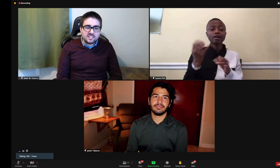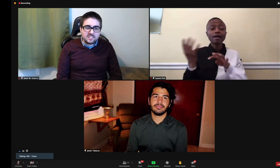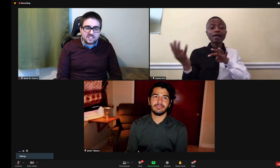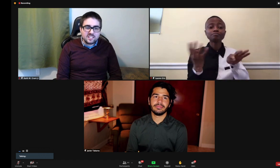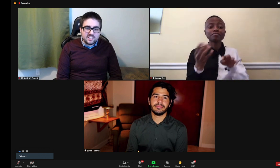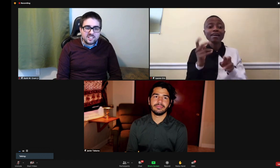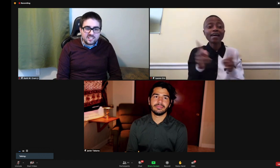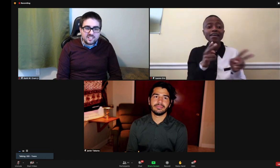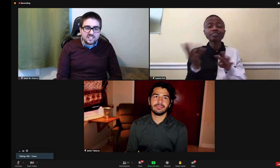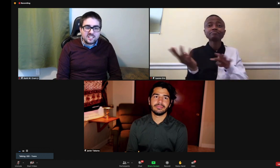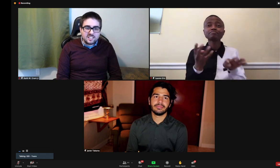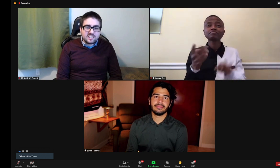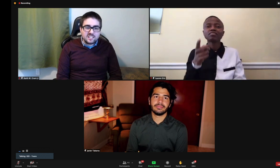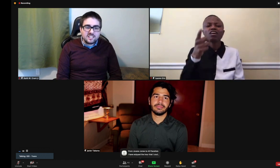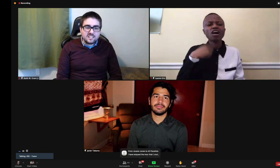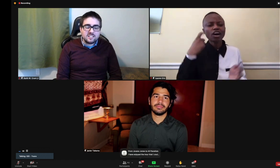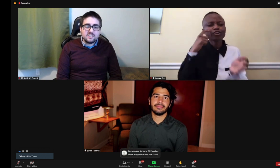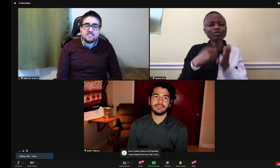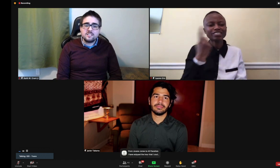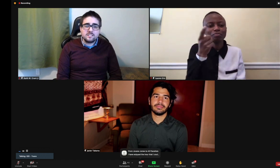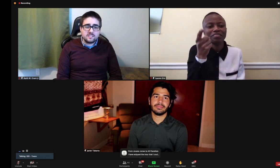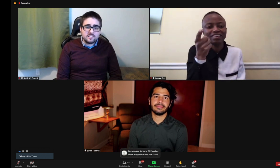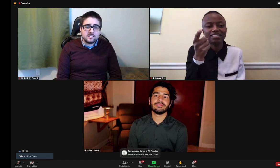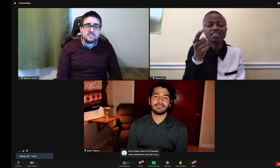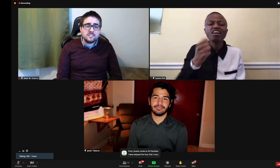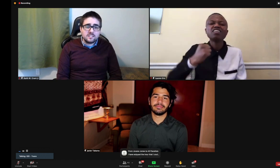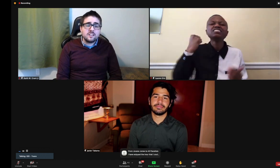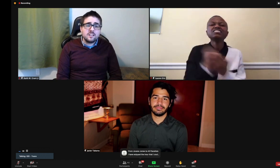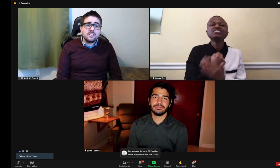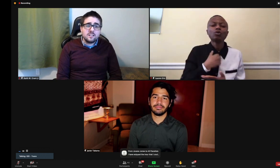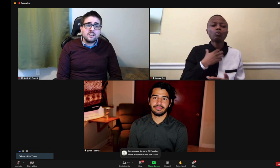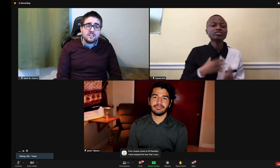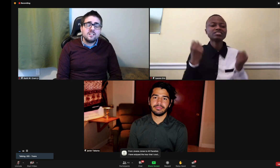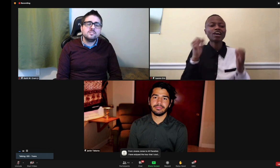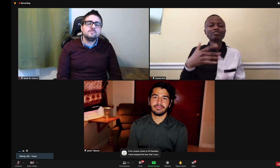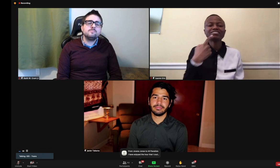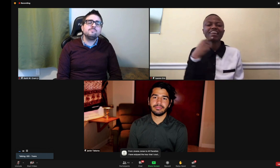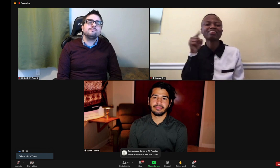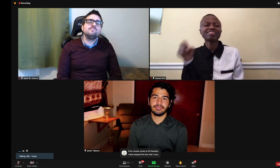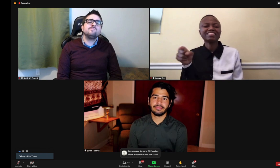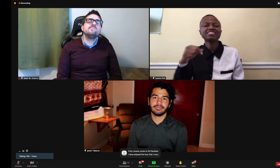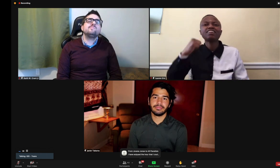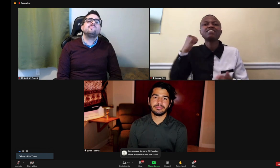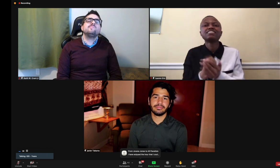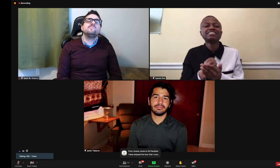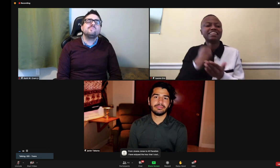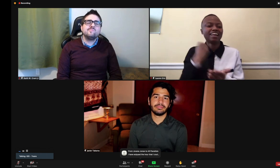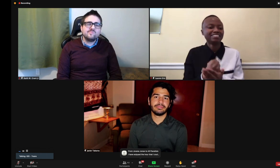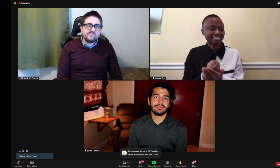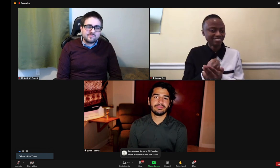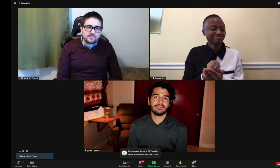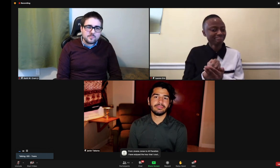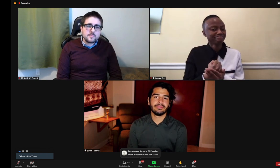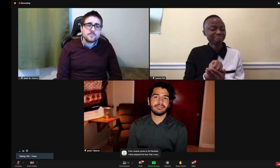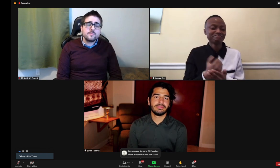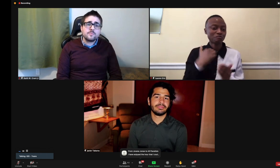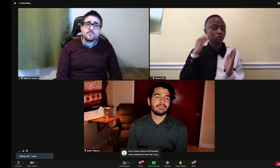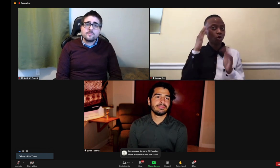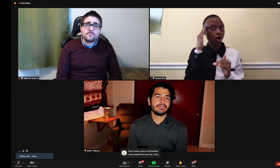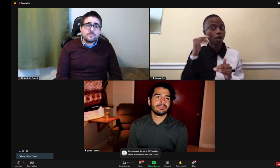giving our eyes an ability to get a break. Then when we're editing something, because our eyes are fresher, because we've got a break, we're able to pick apart